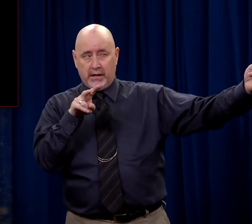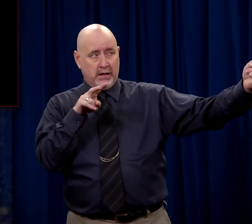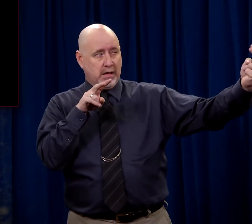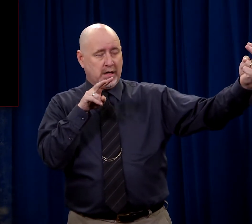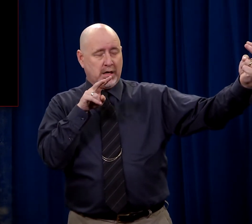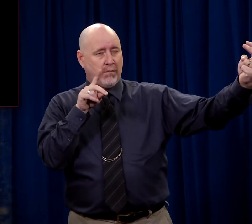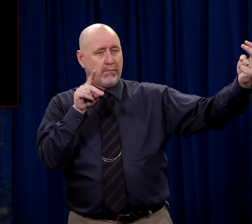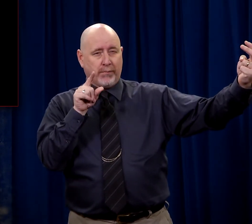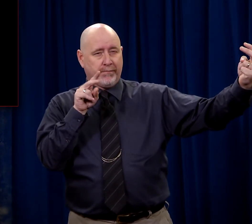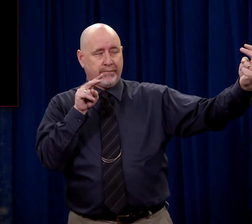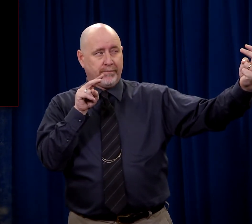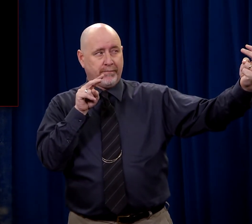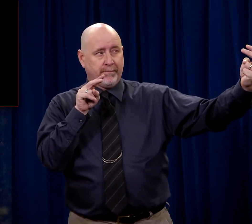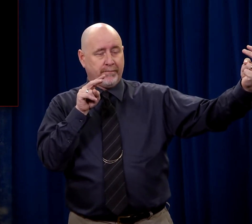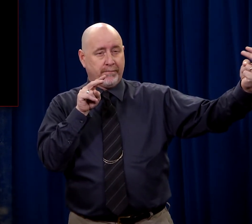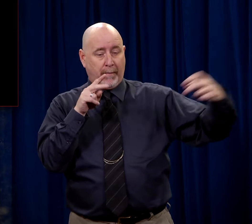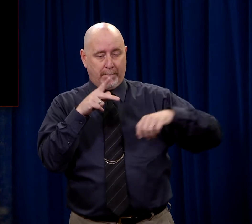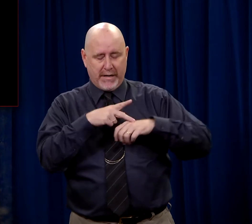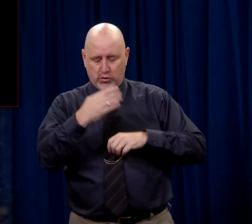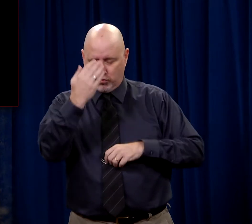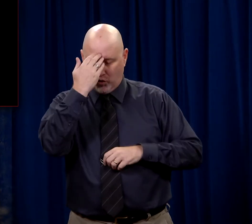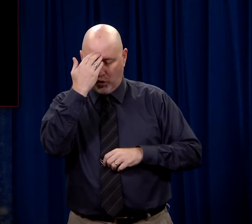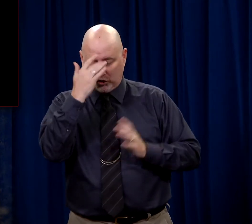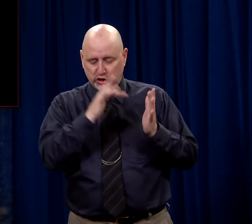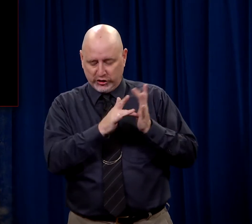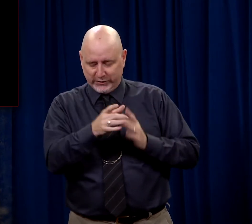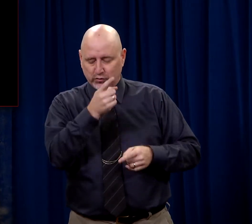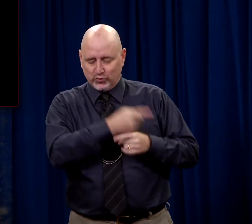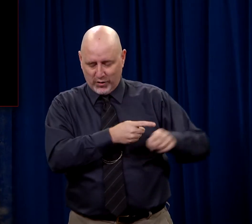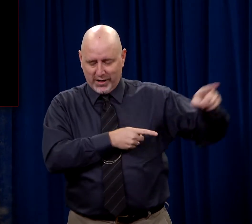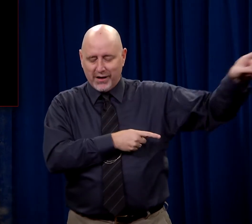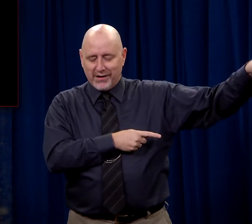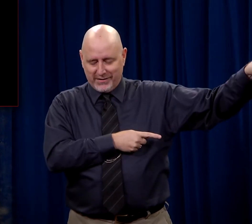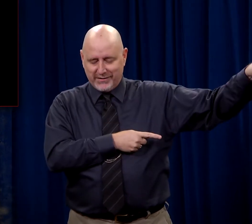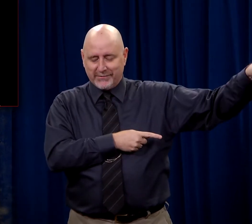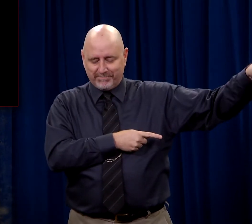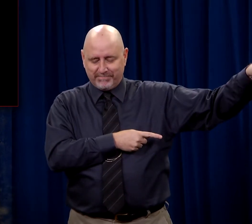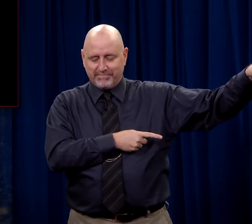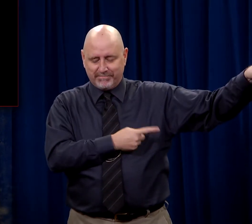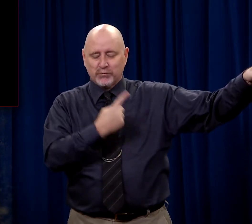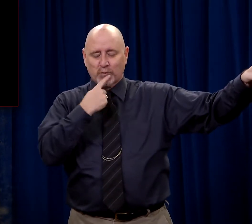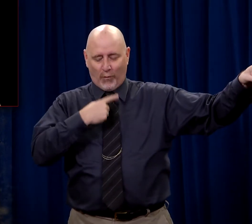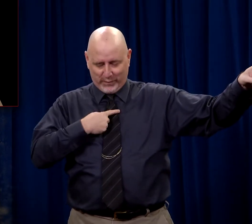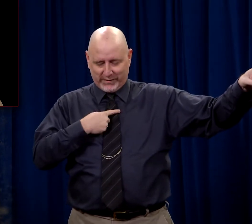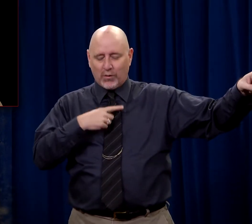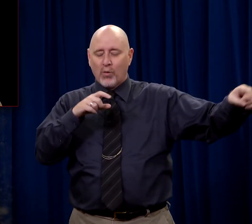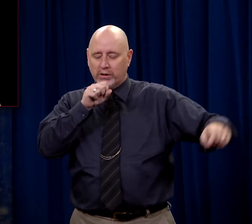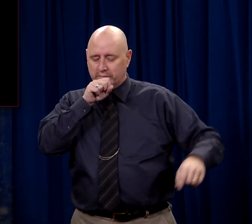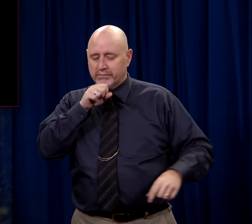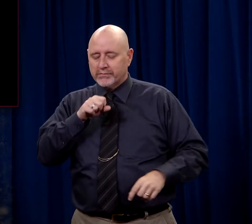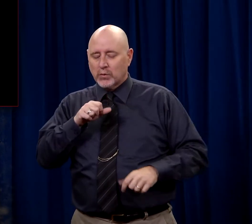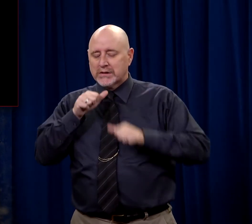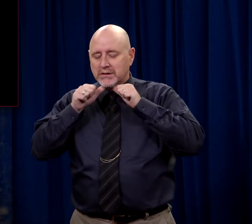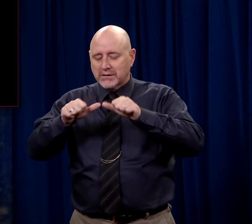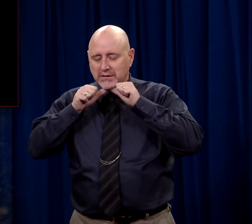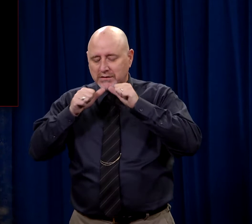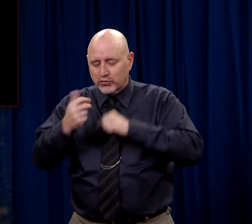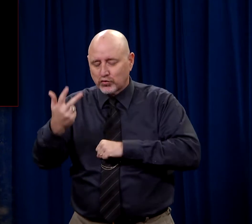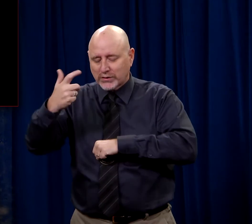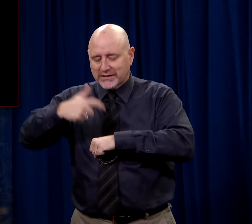time. And there's just that moment when Peter knows that Jesus was right. That Jesus had said He would betray Him